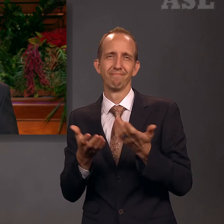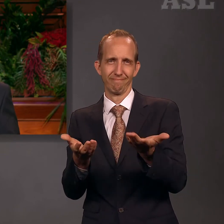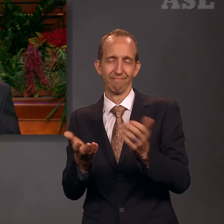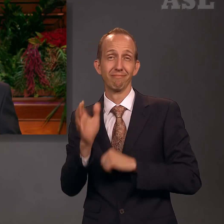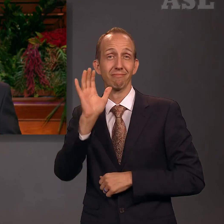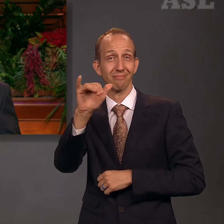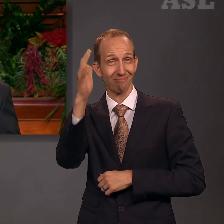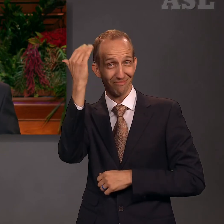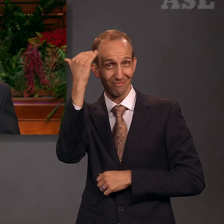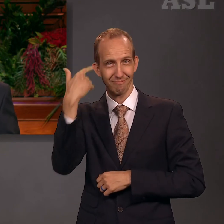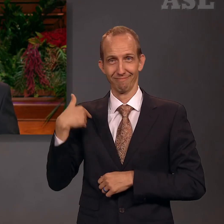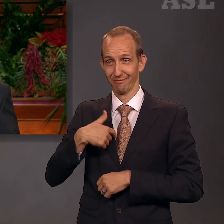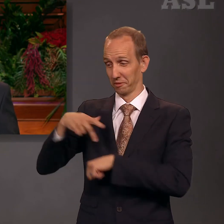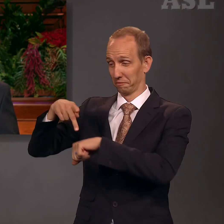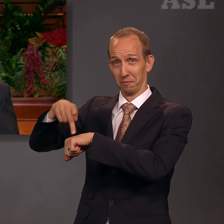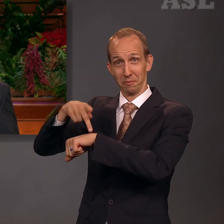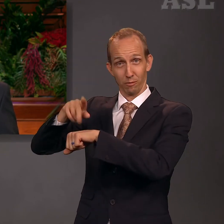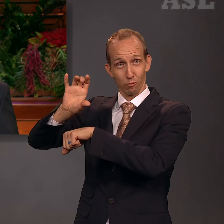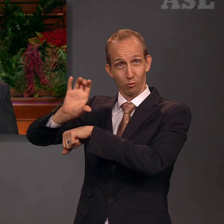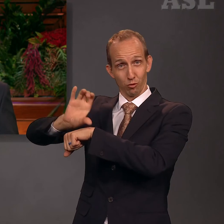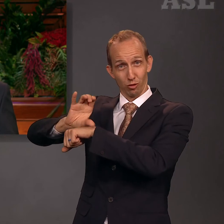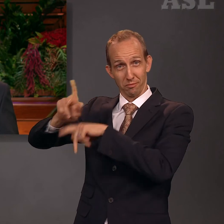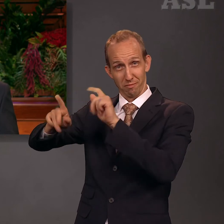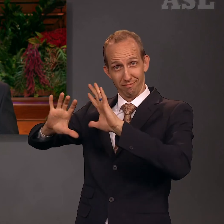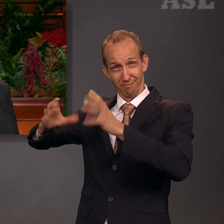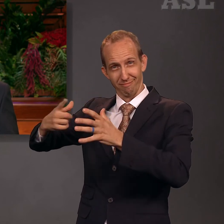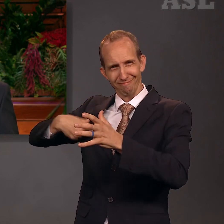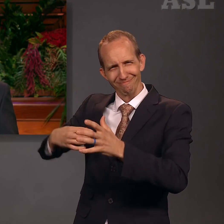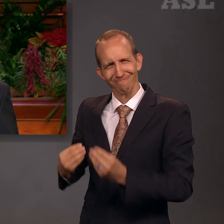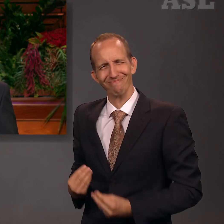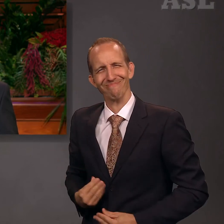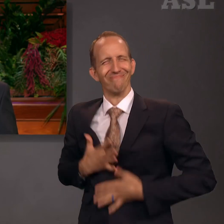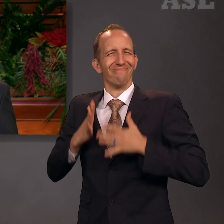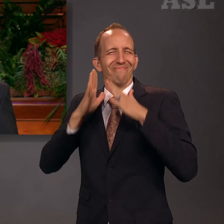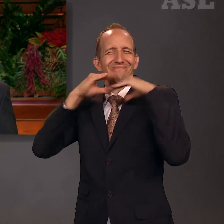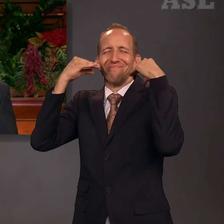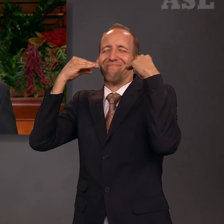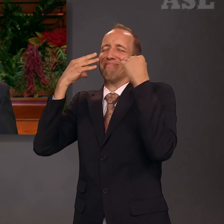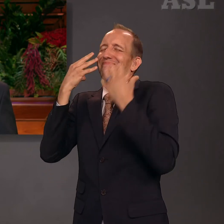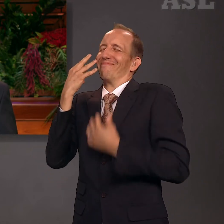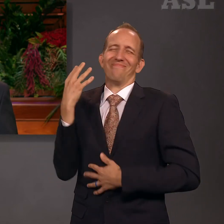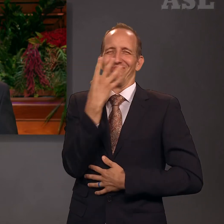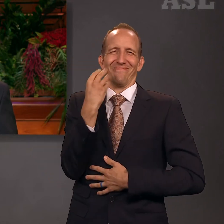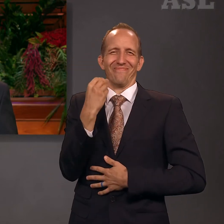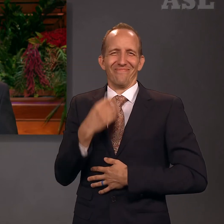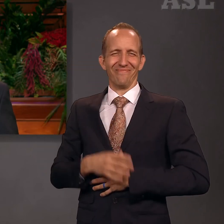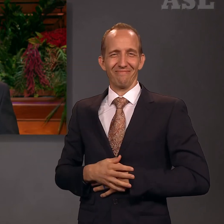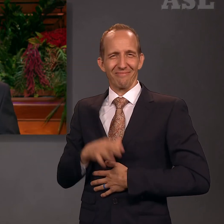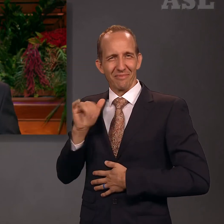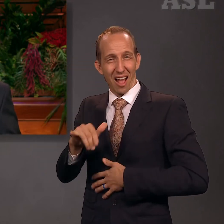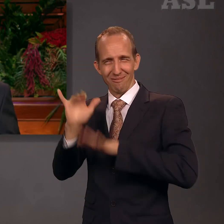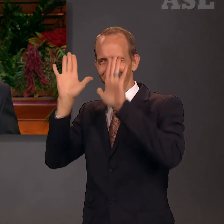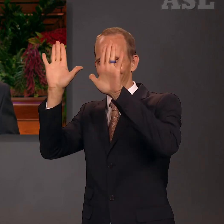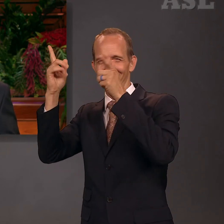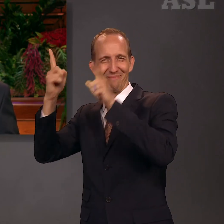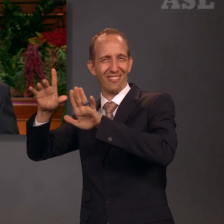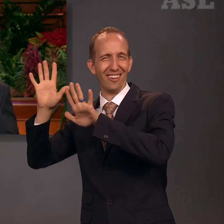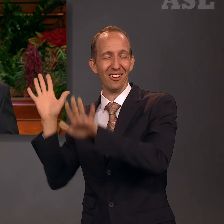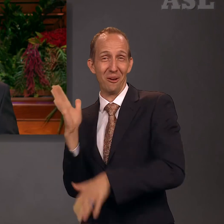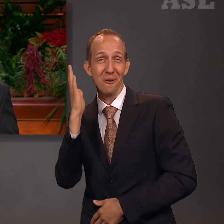That is the reason for the beautiful and warm smiles of the Filipino saints. It is the miracle of the